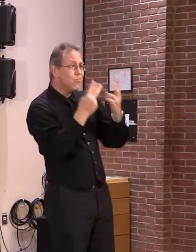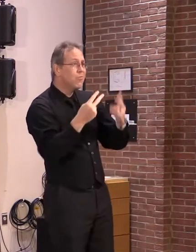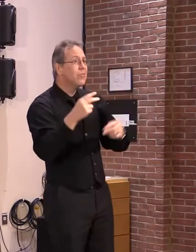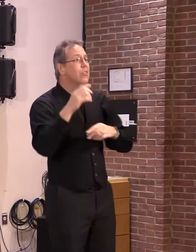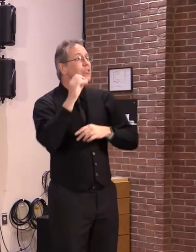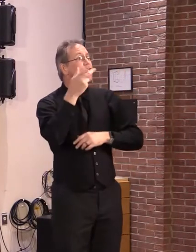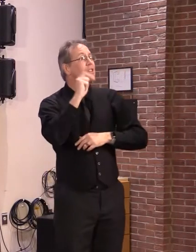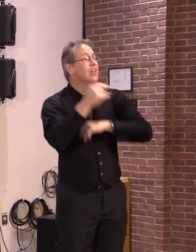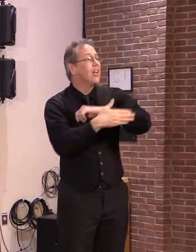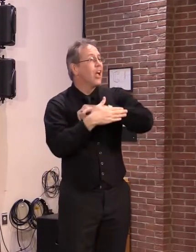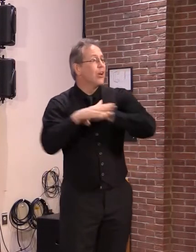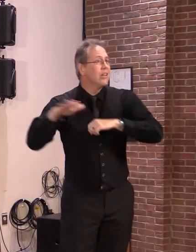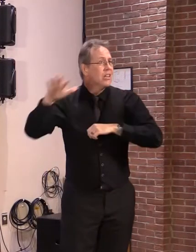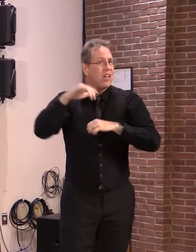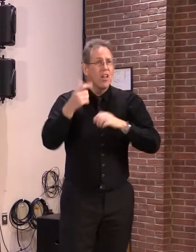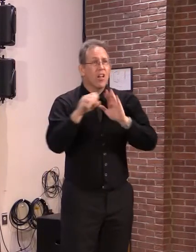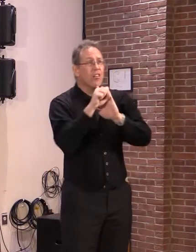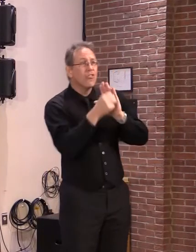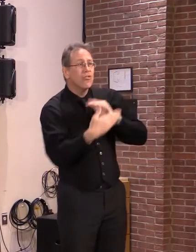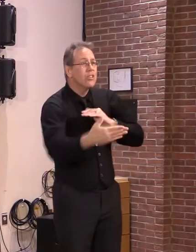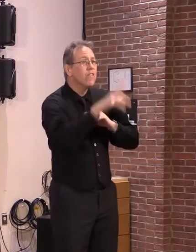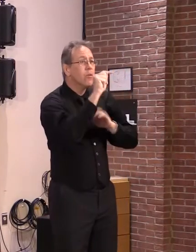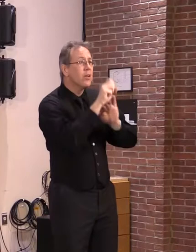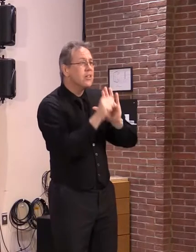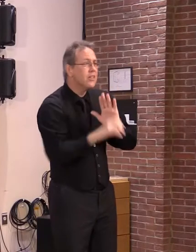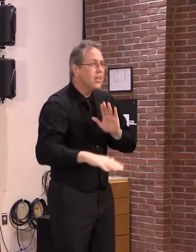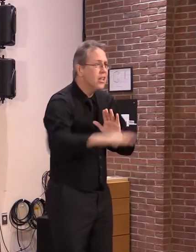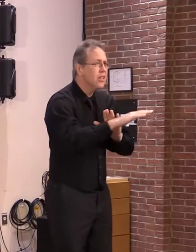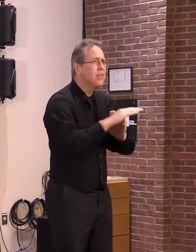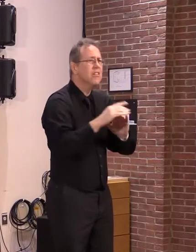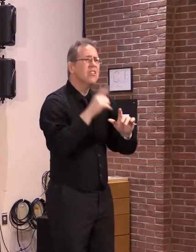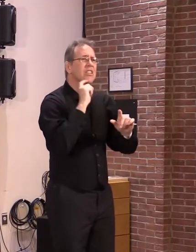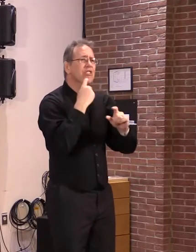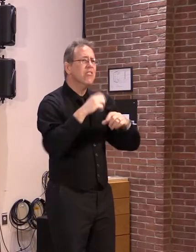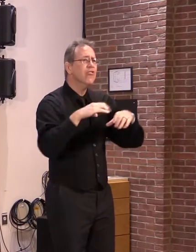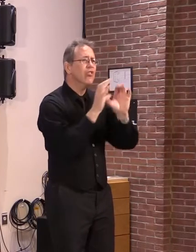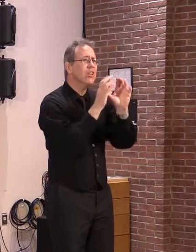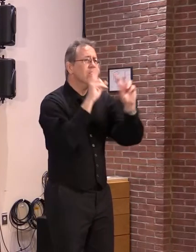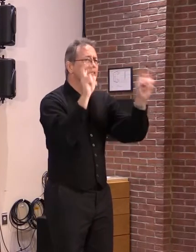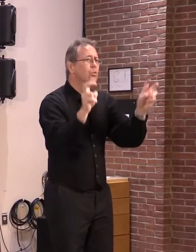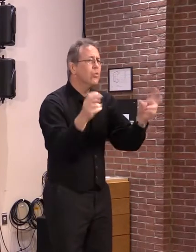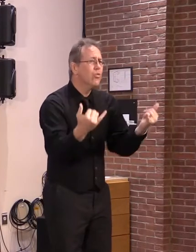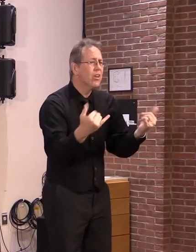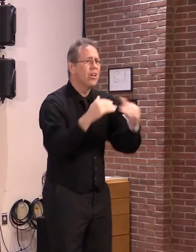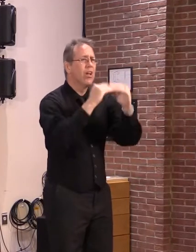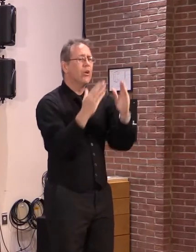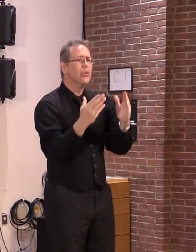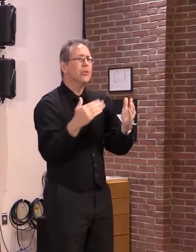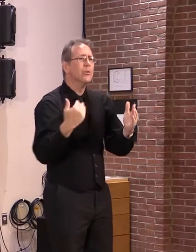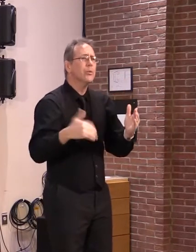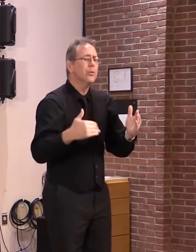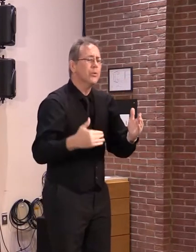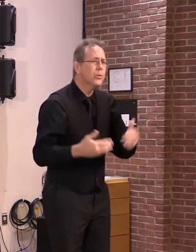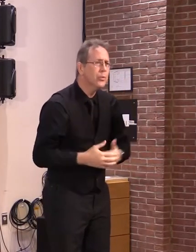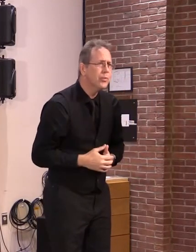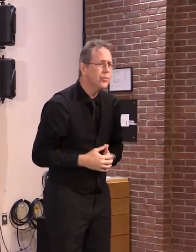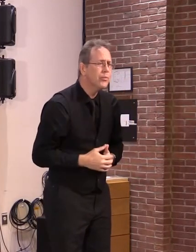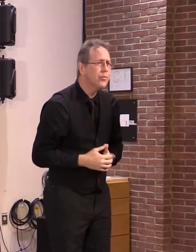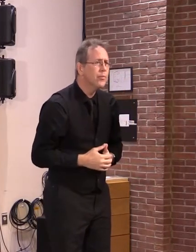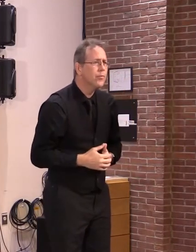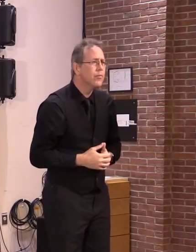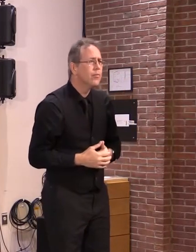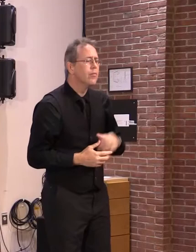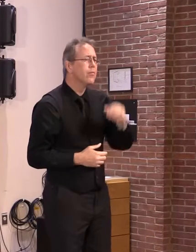acute housing crisis. As a mayor, both the mayor of Burlington, but my fellow